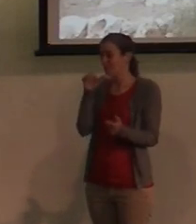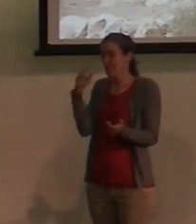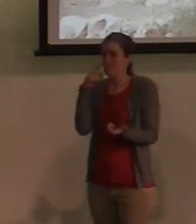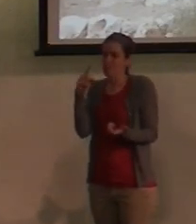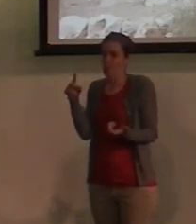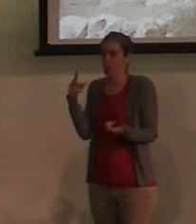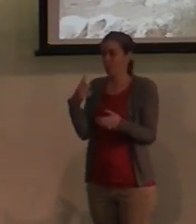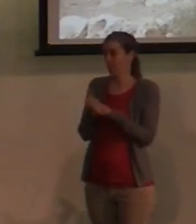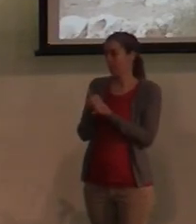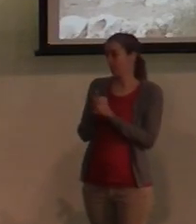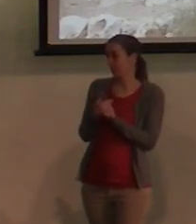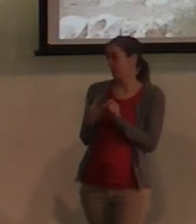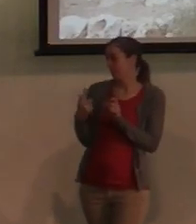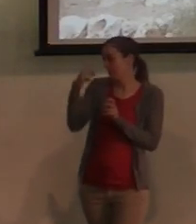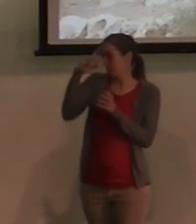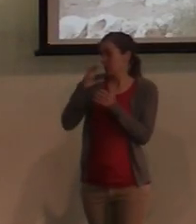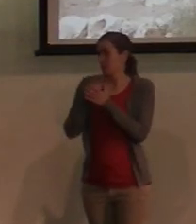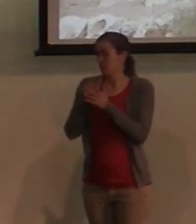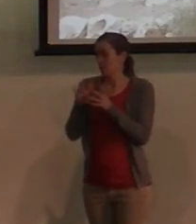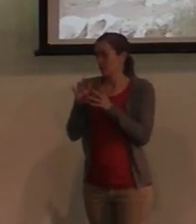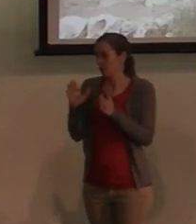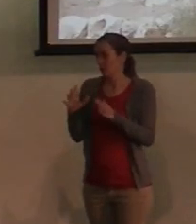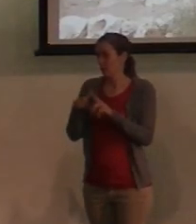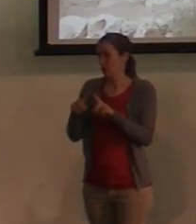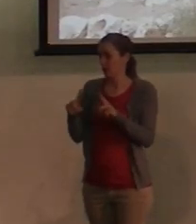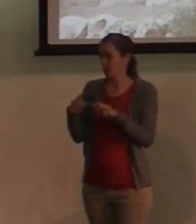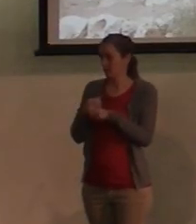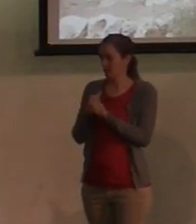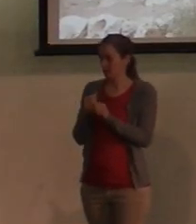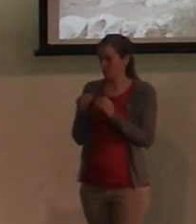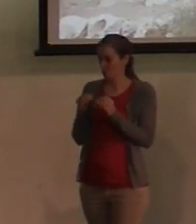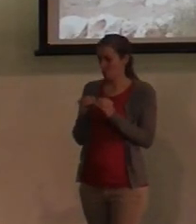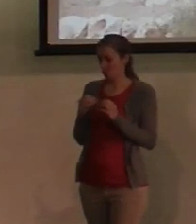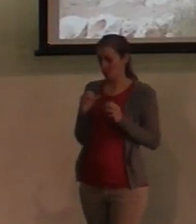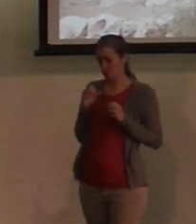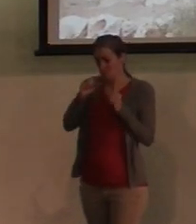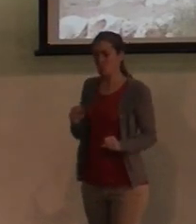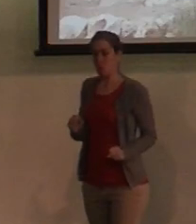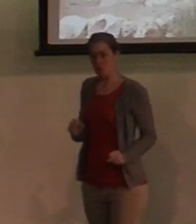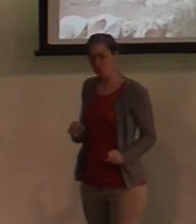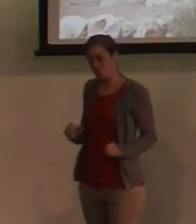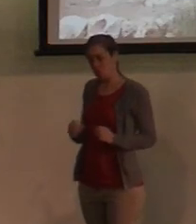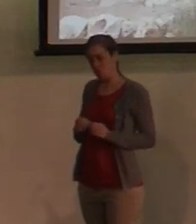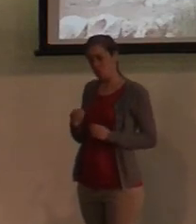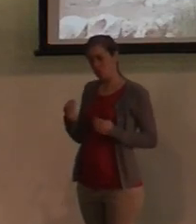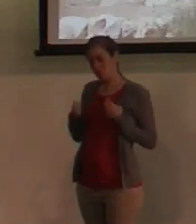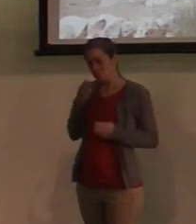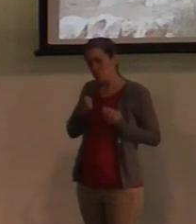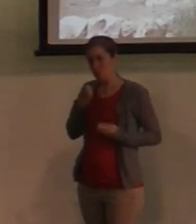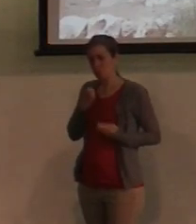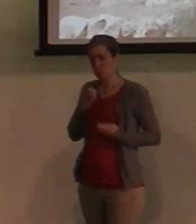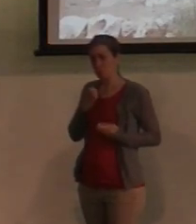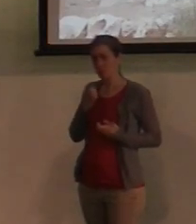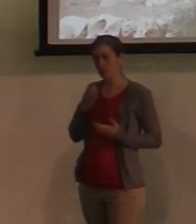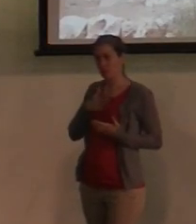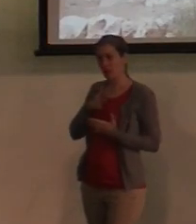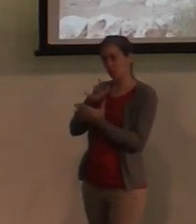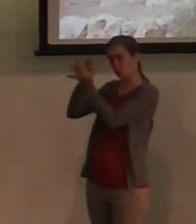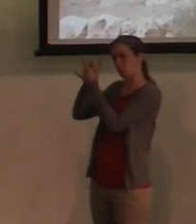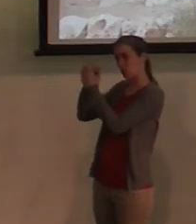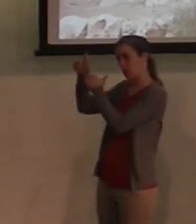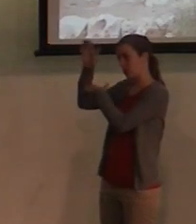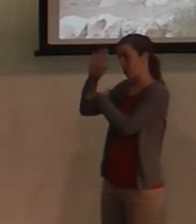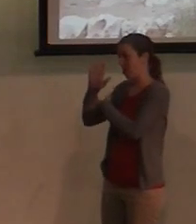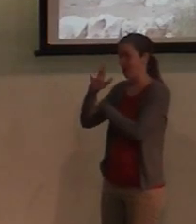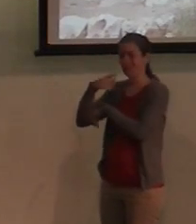make me a believer, but it solidified and it just brought an emotional aspect to my relationship with the Lord that I